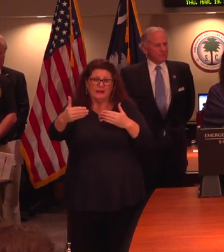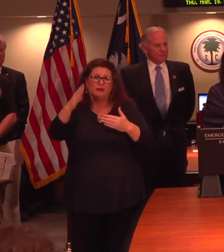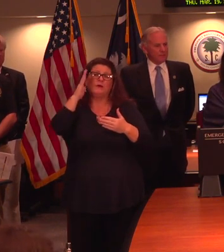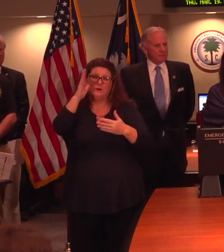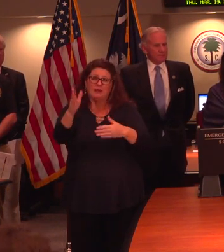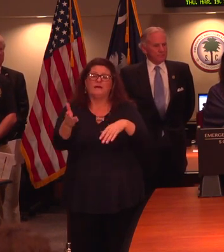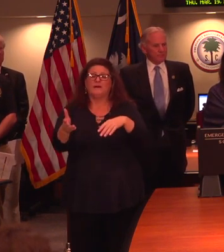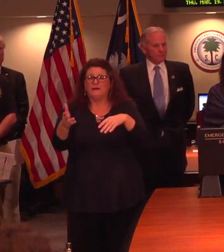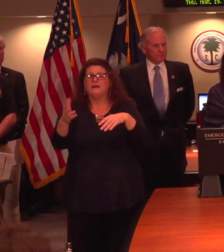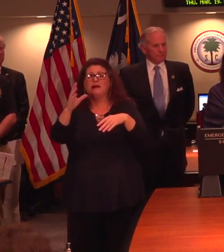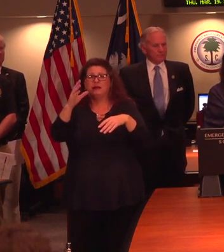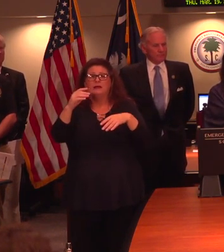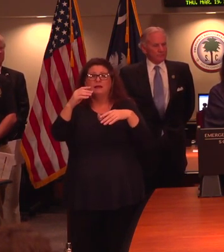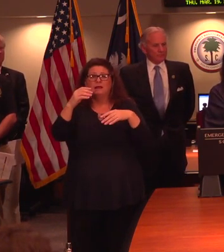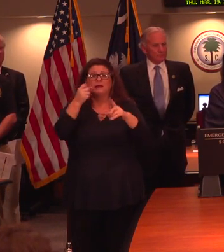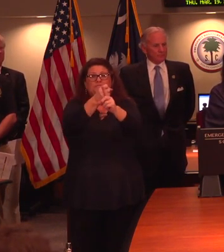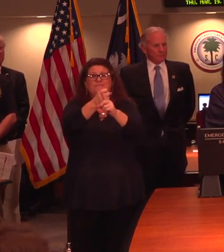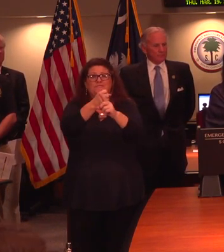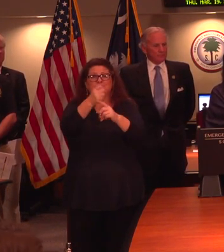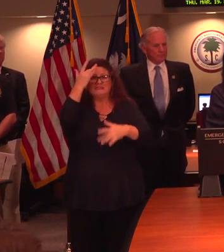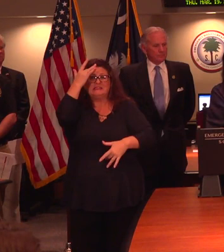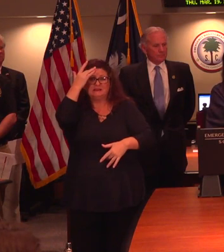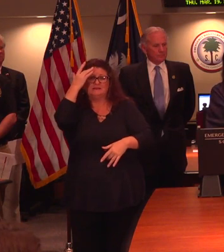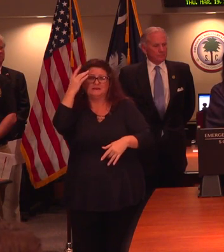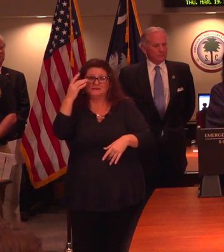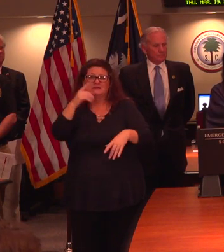to and to follow recommendations from public health officials.